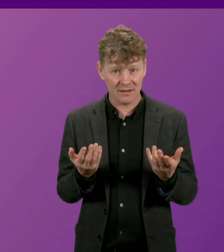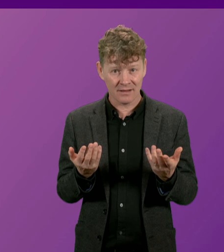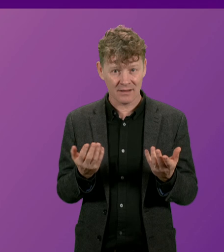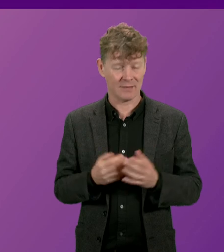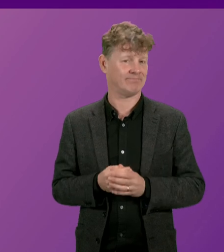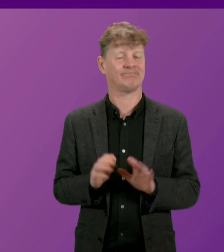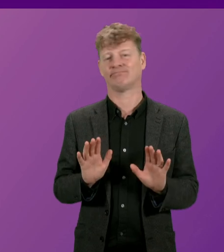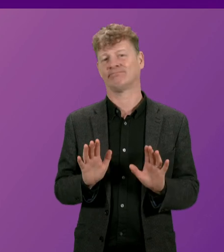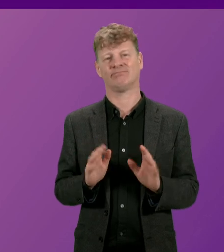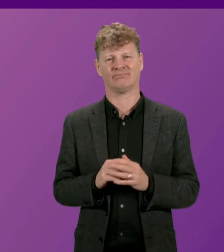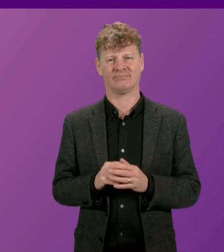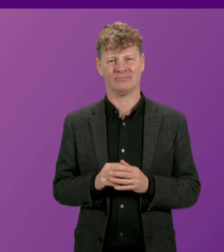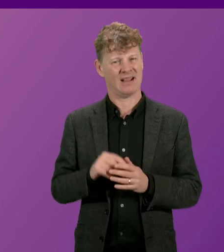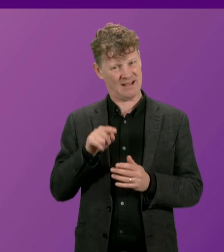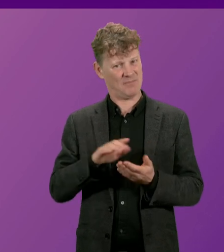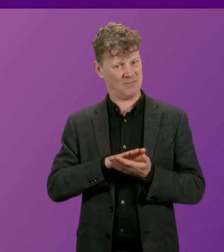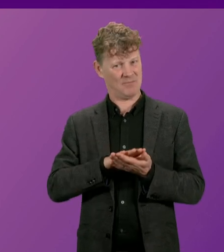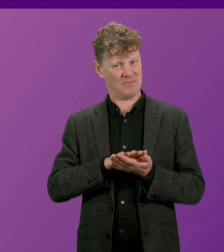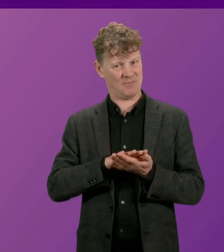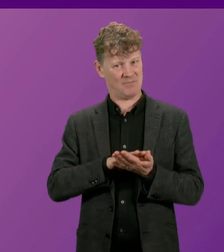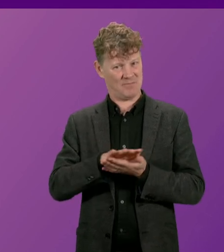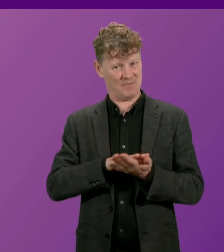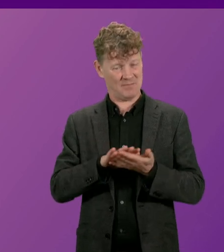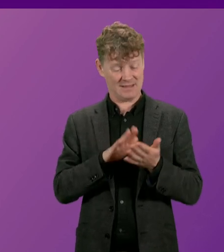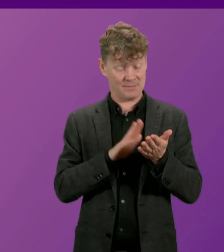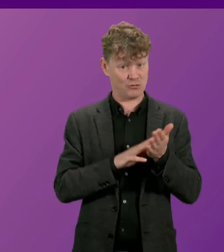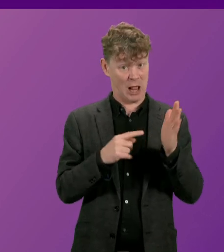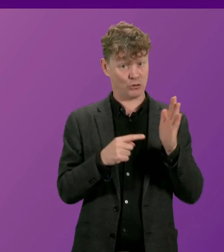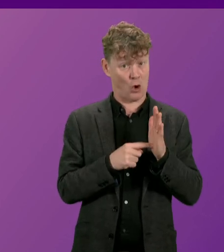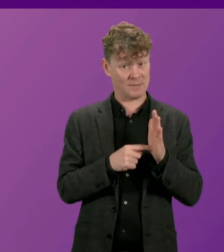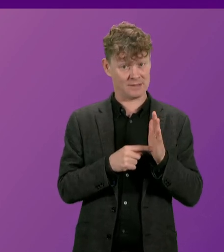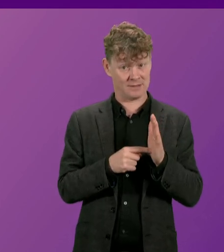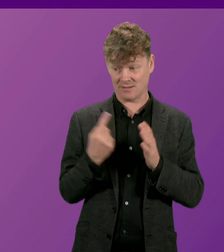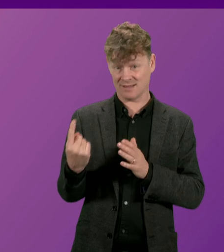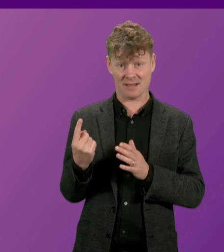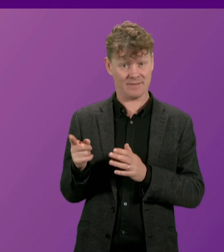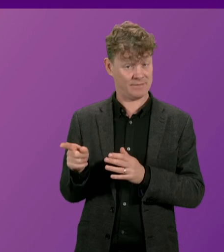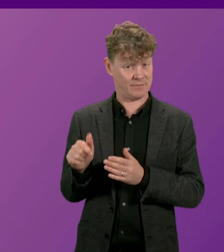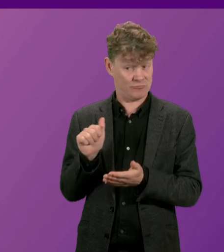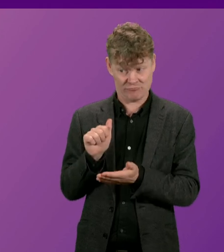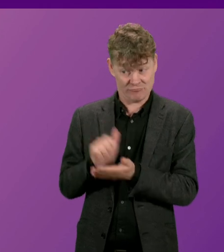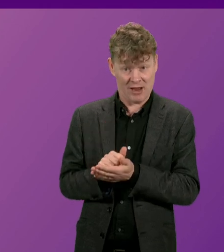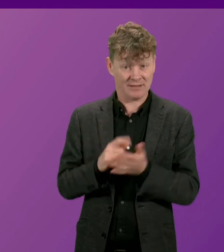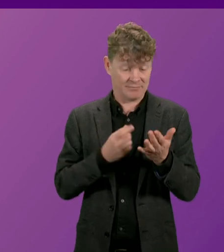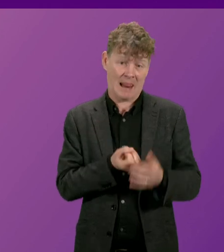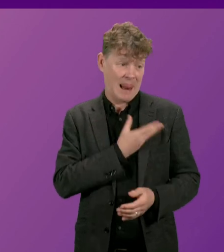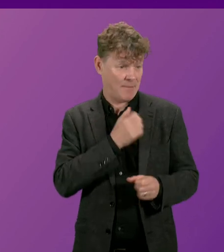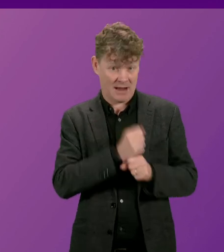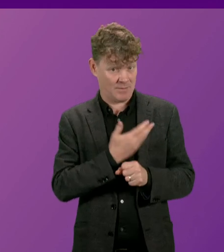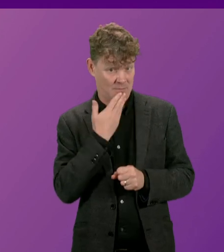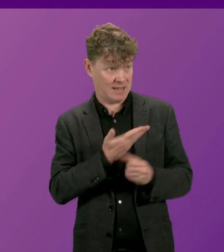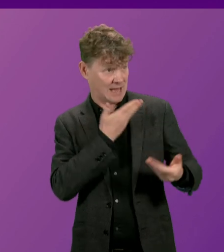reinforces the point that Michelle Thompson has made and is a point the Labour Government will have to explain to the public.